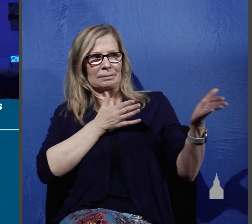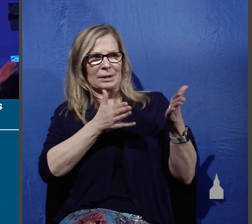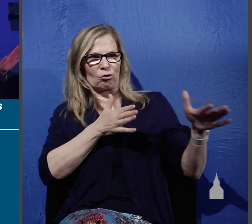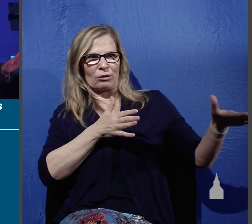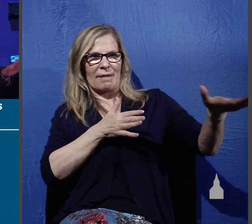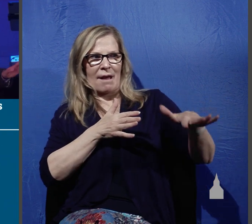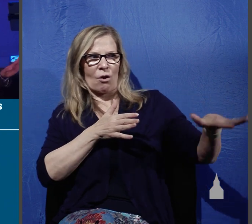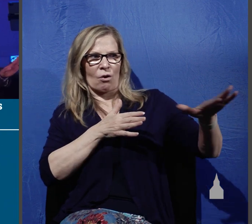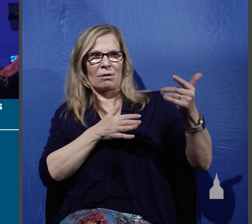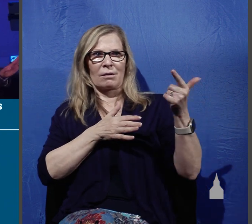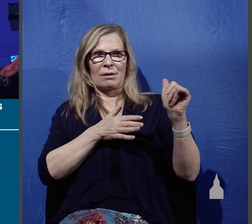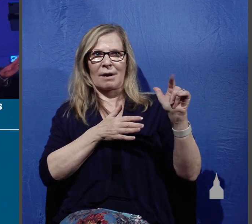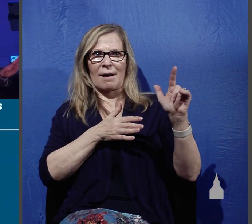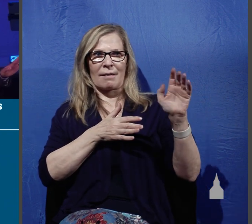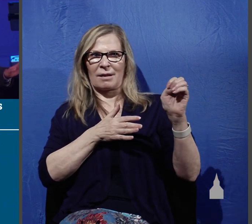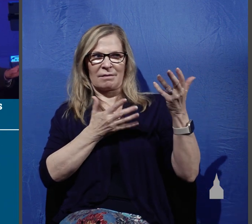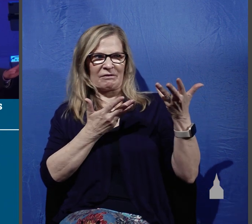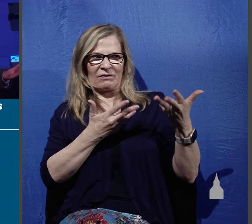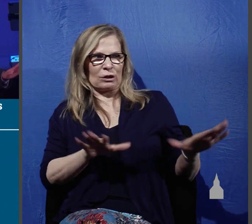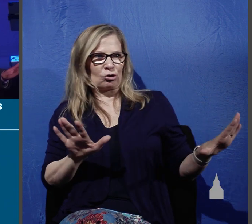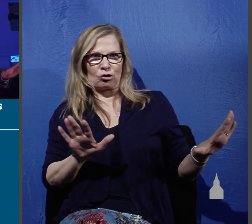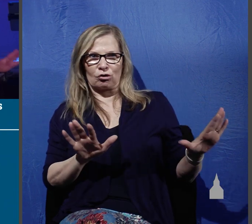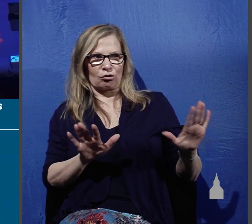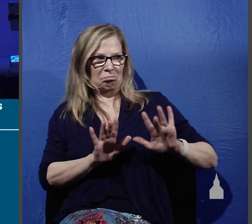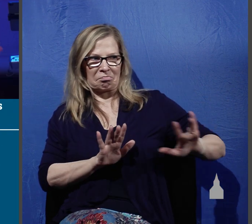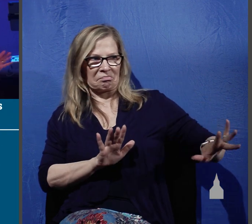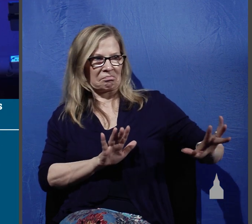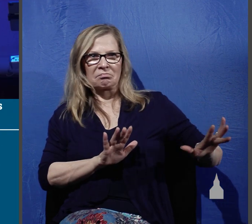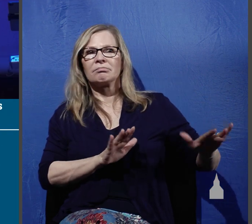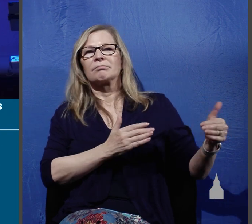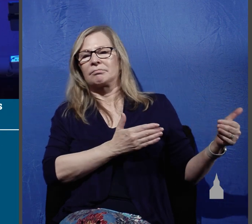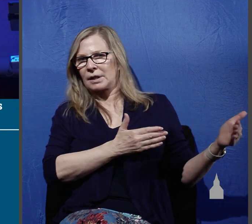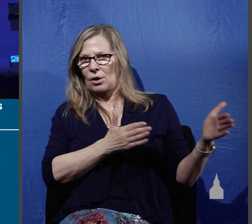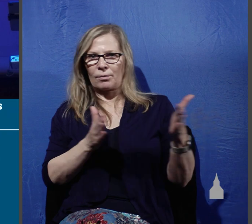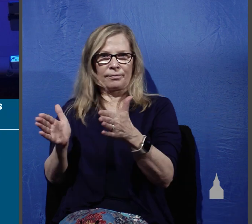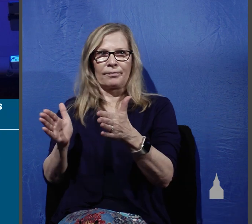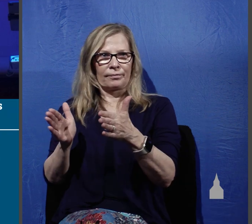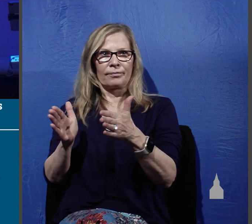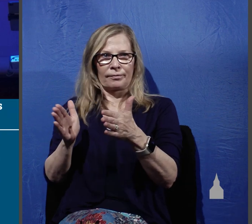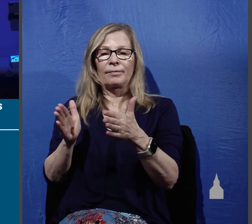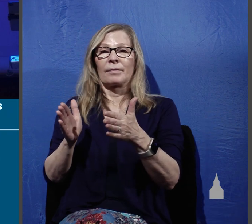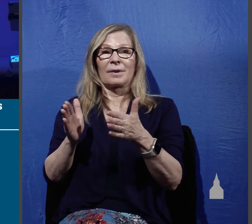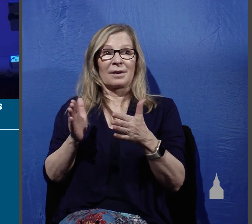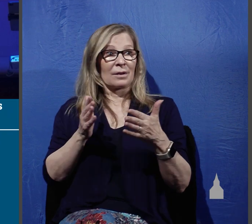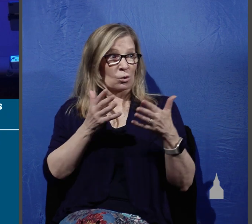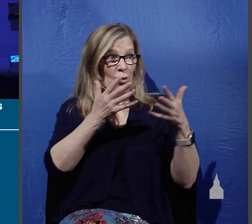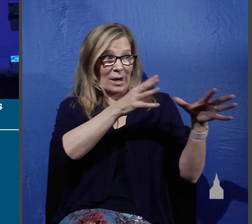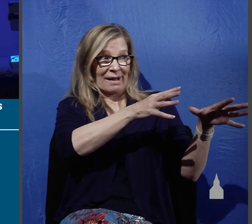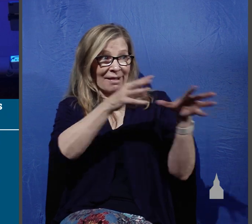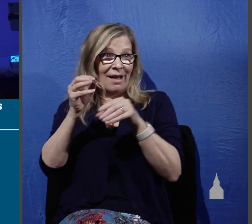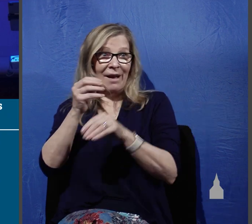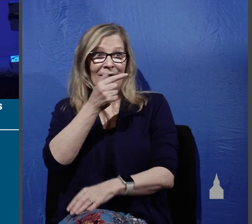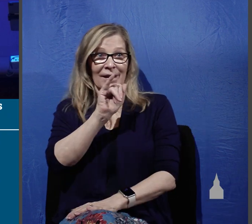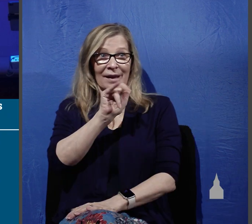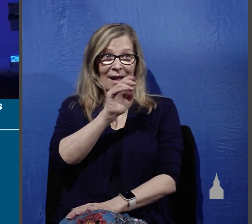He's over with that ministry. He's moved on. In other words, soon after leaving Galilee for the area of